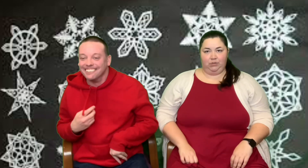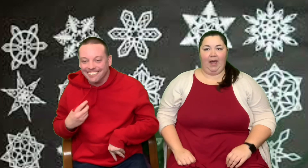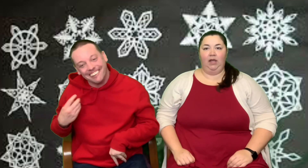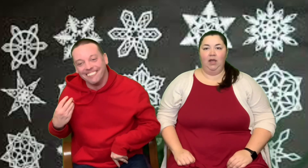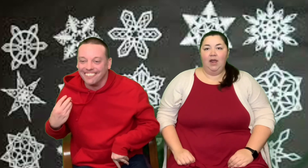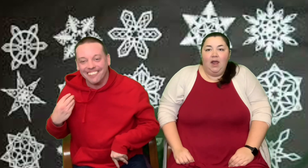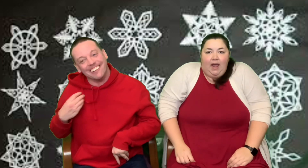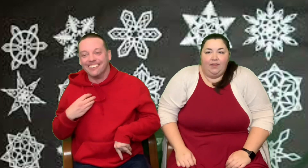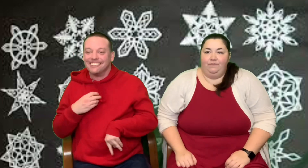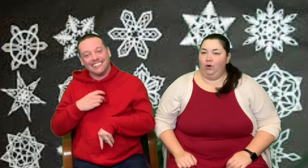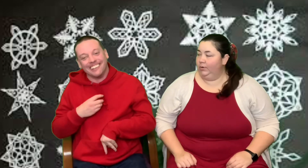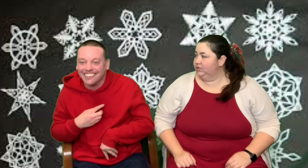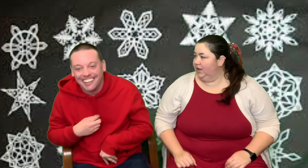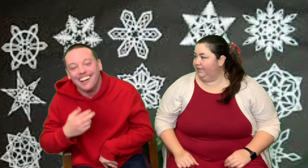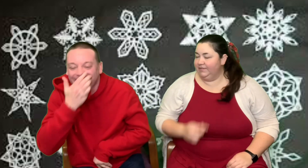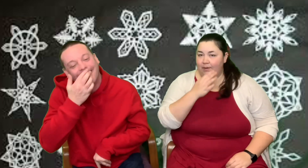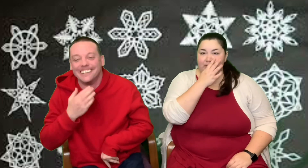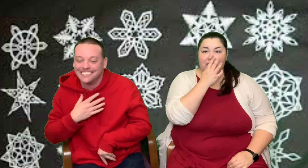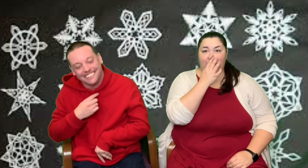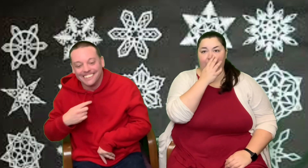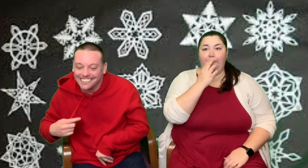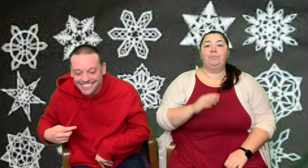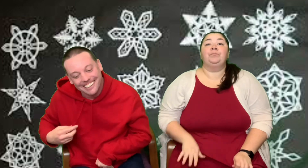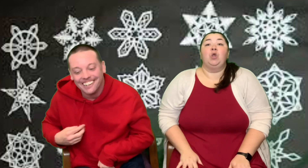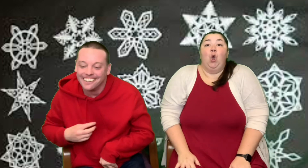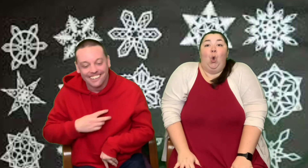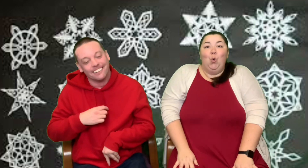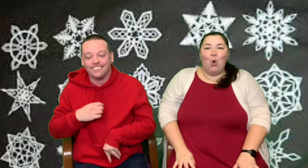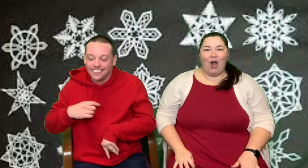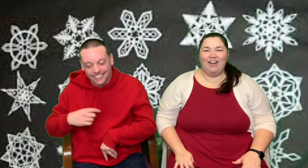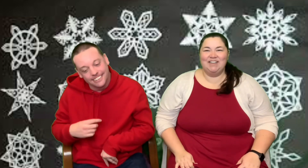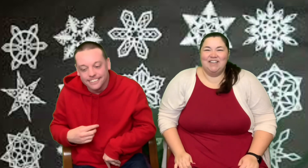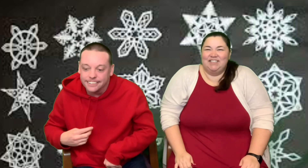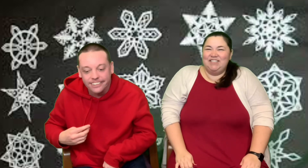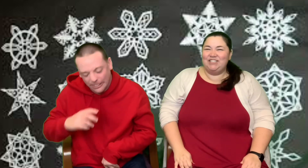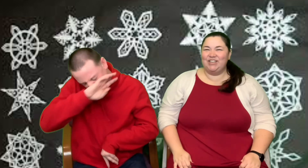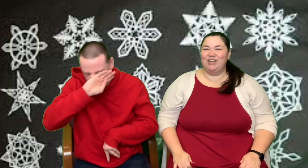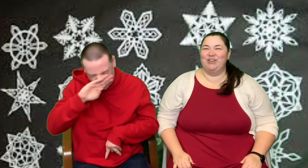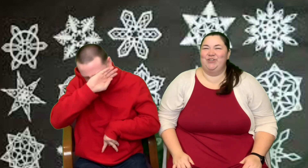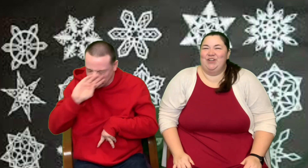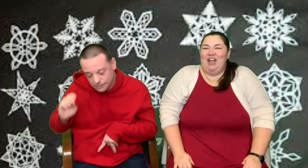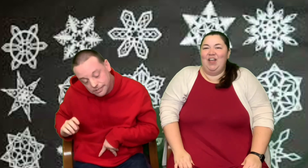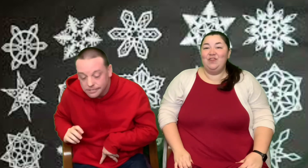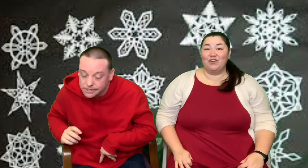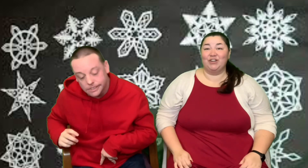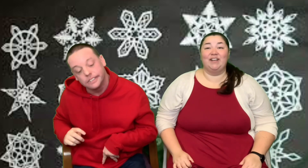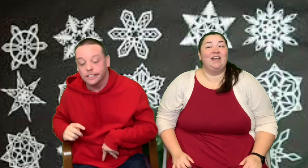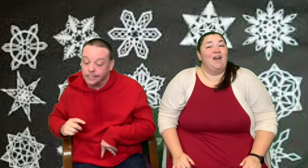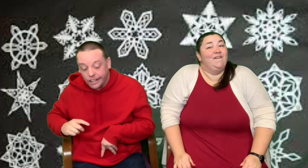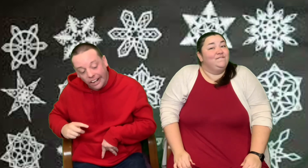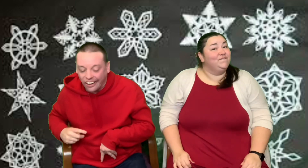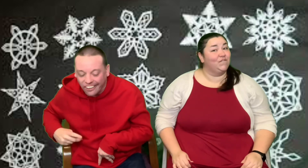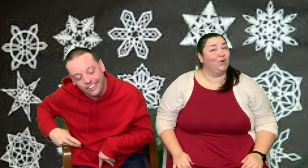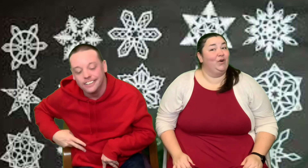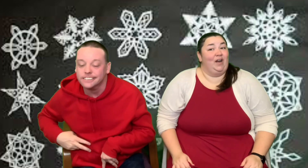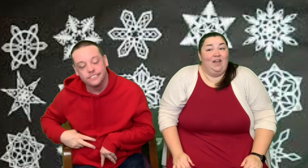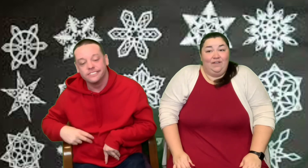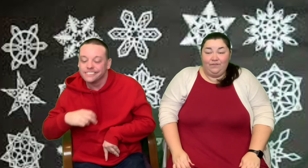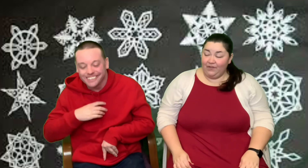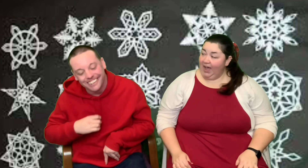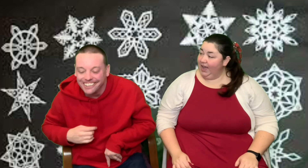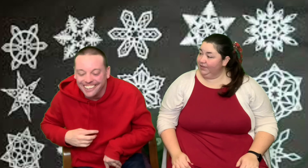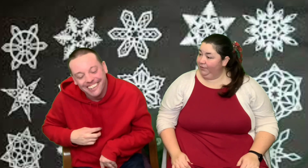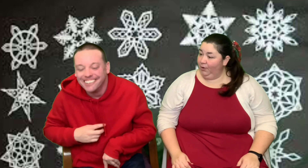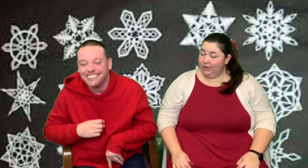our shoulders back and then forwards. Here we go. One, two, three, four,